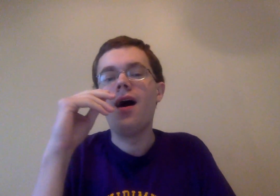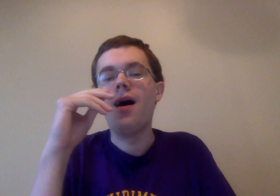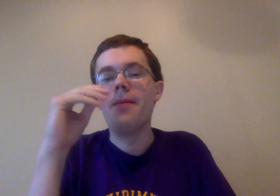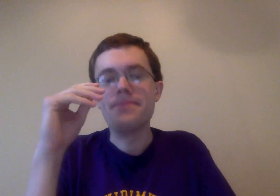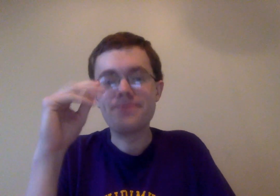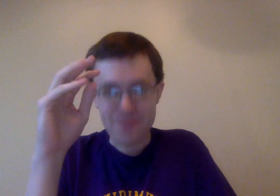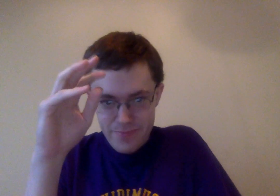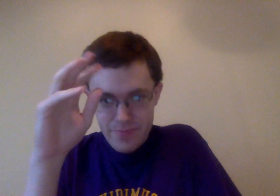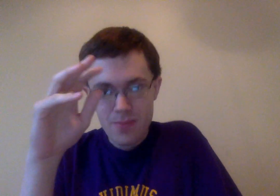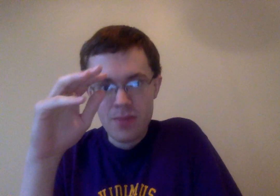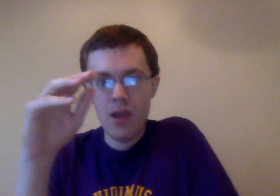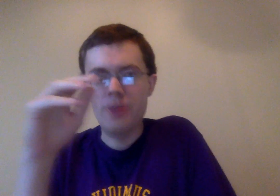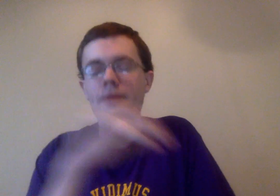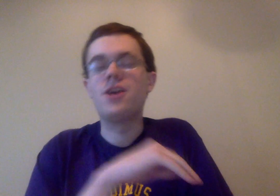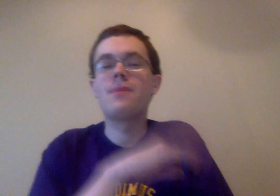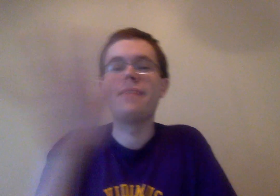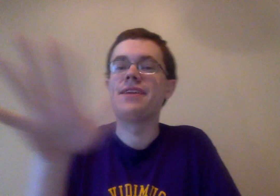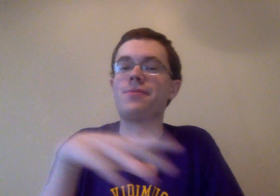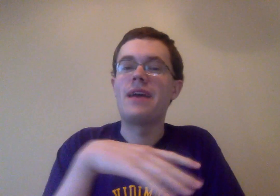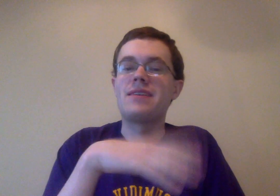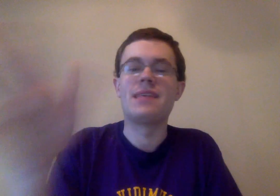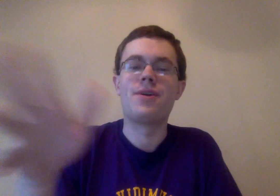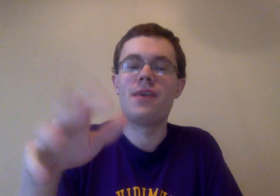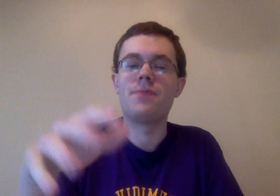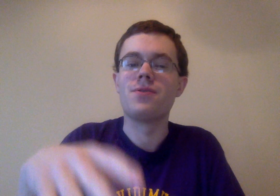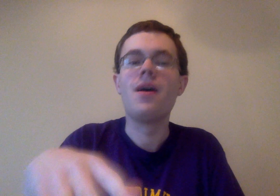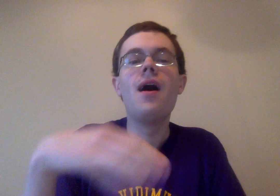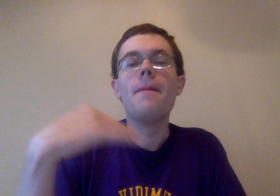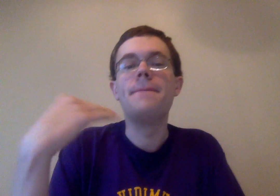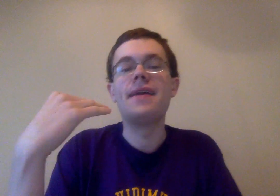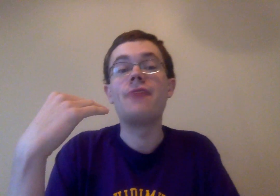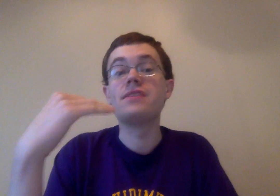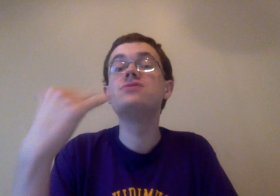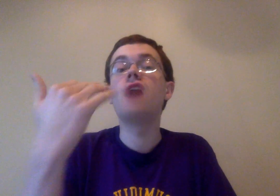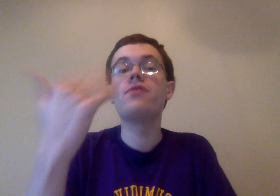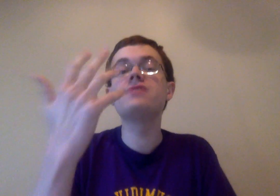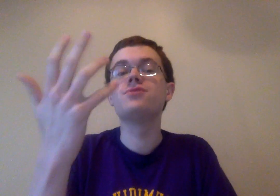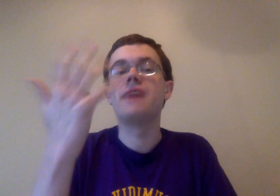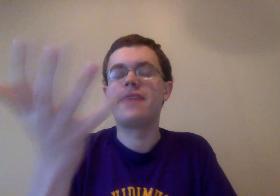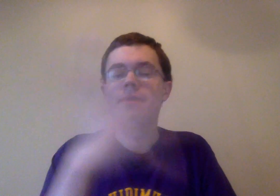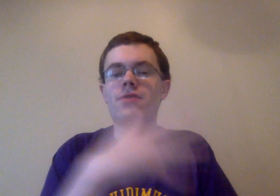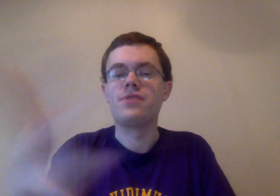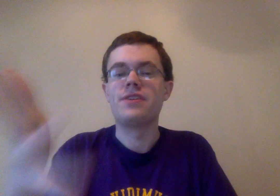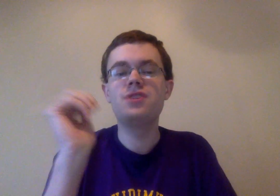Um, which I'll talk about that later when we actually get to that part of the episode. But I really, I really do like that about their relationship.